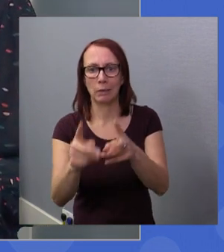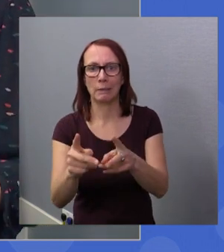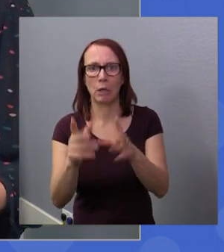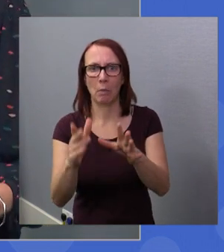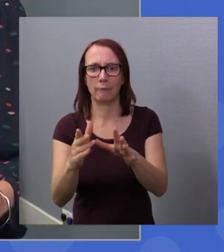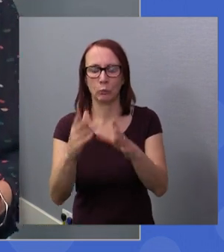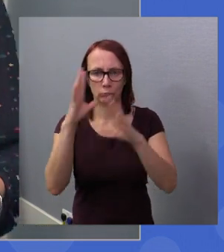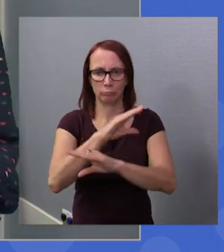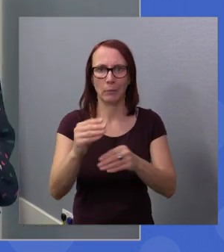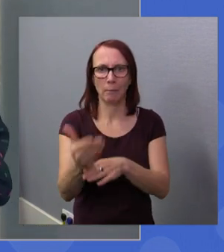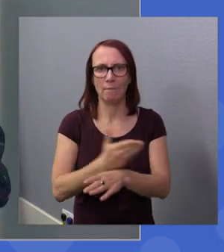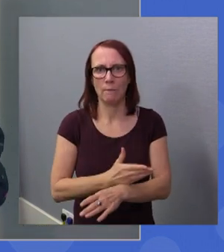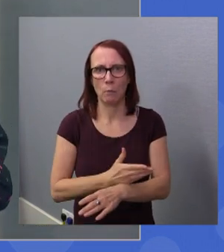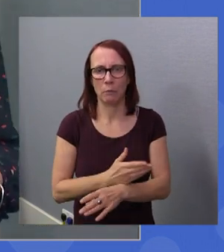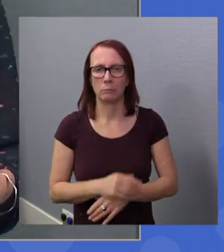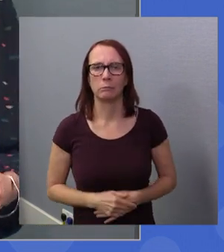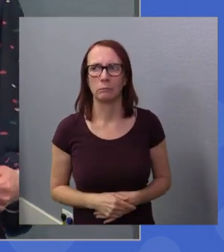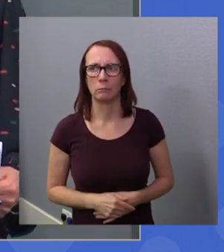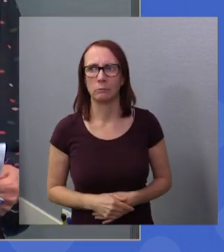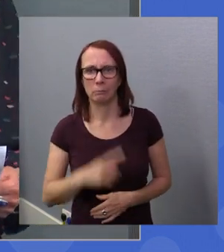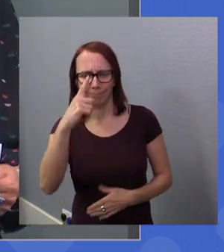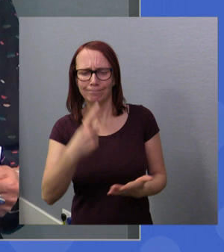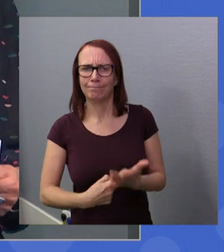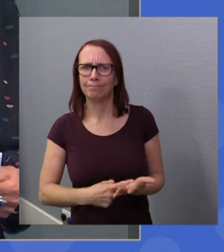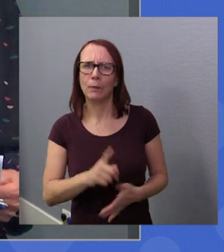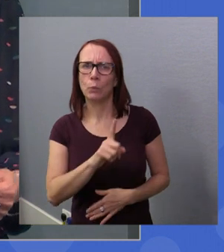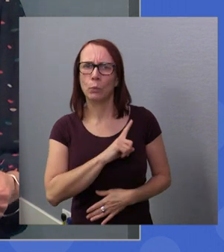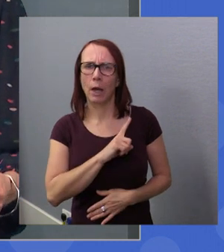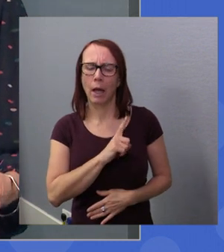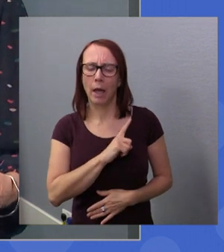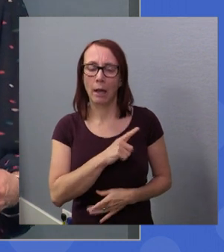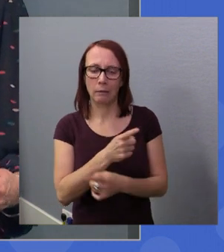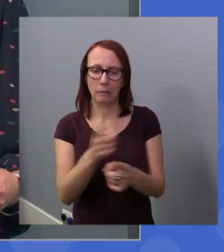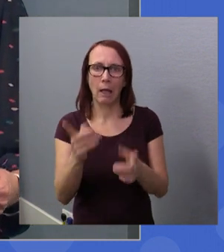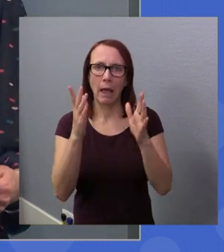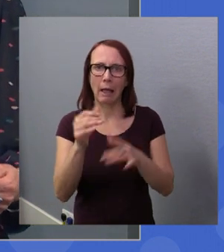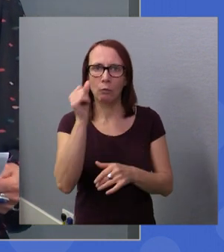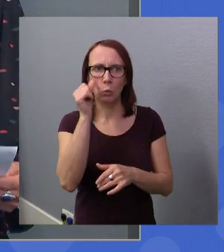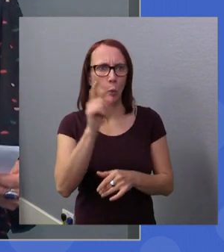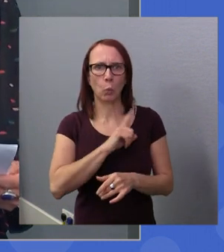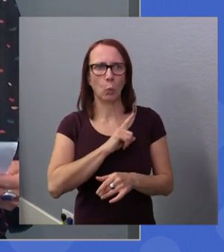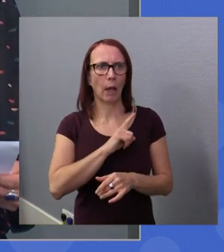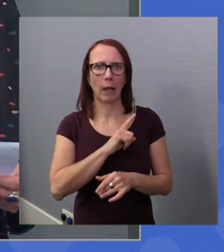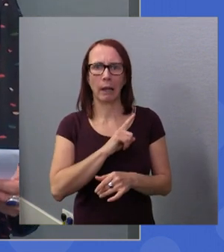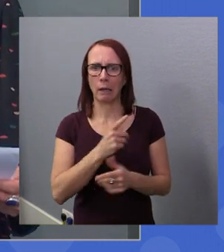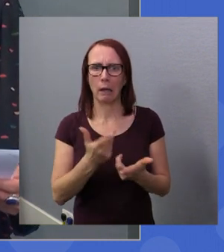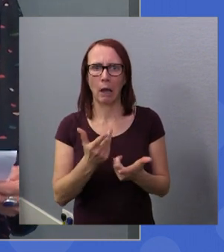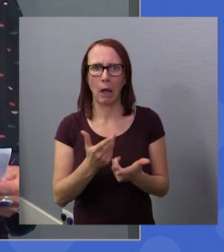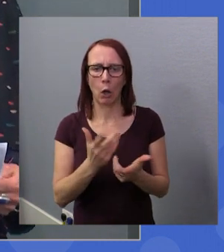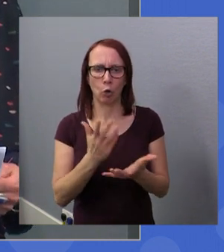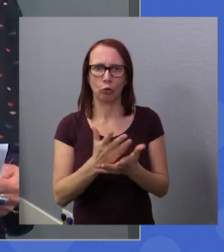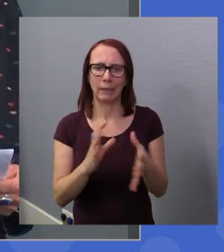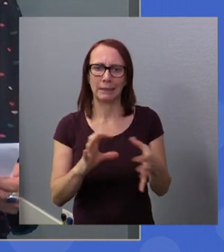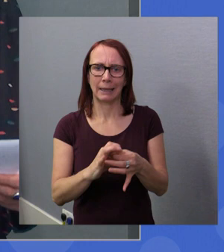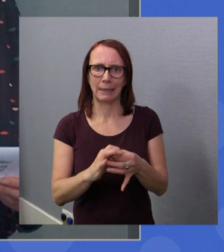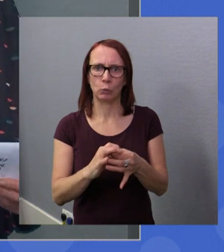The reasons why we decided that people need to know why it's so important and that it's about morals, values,